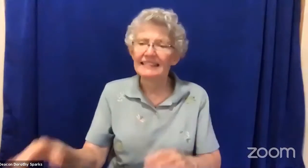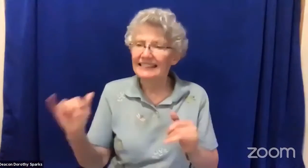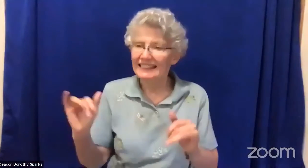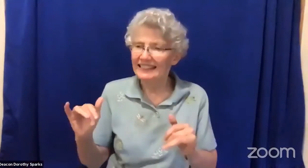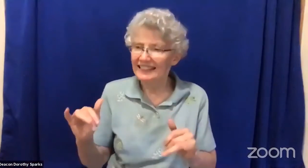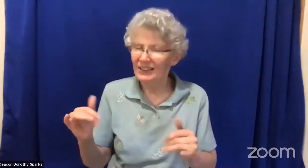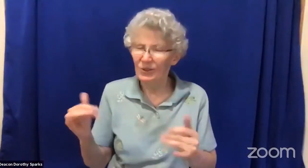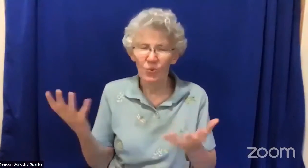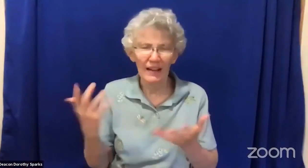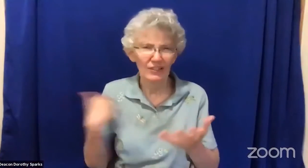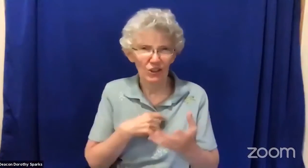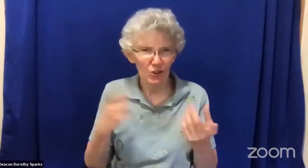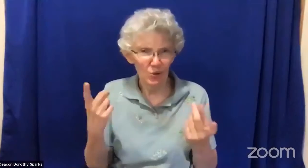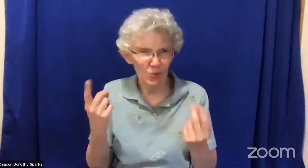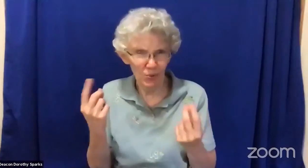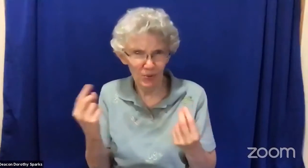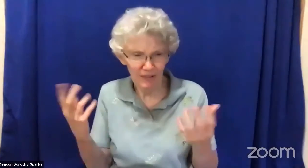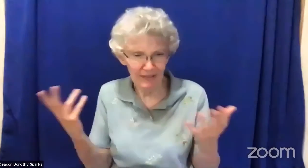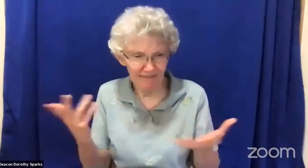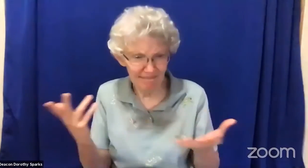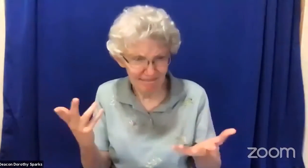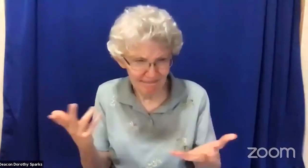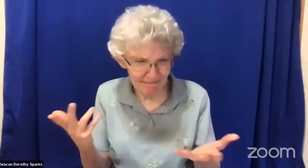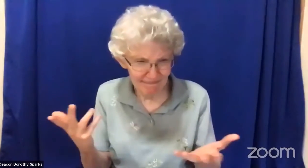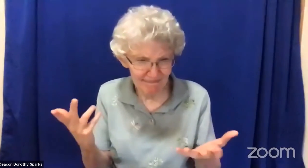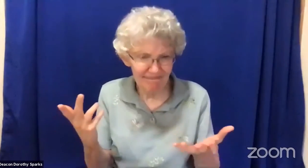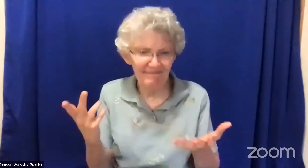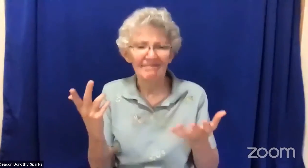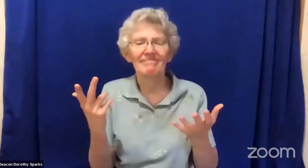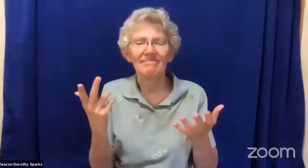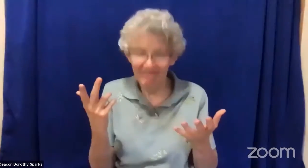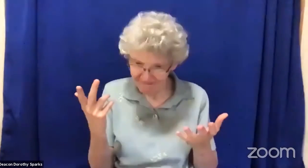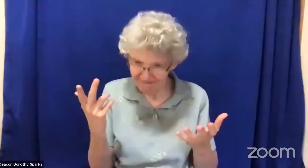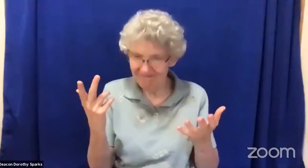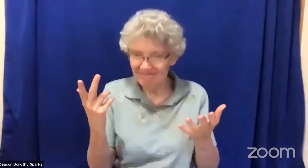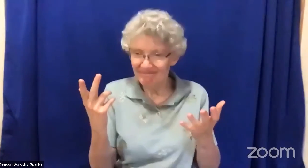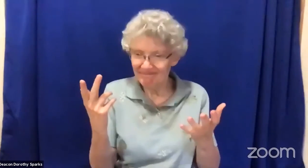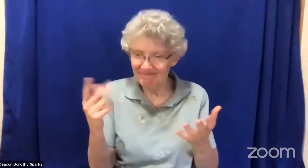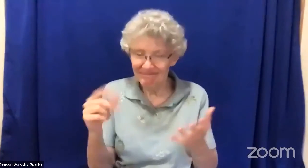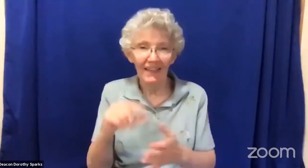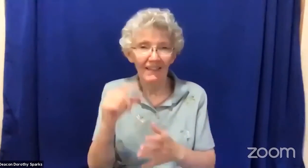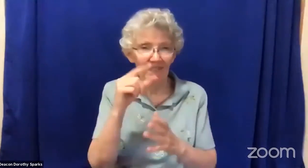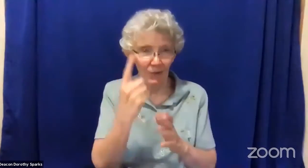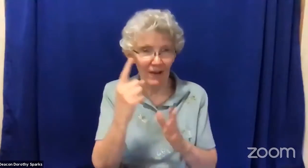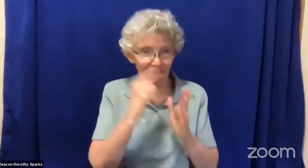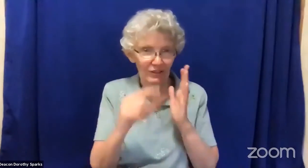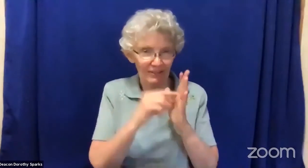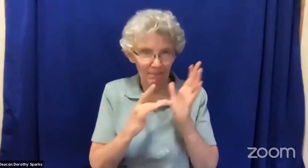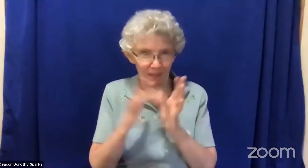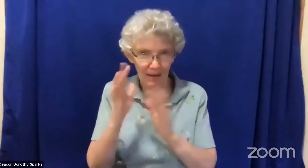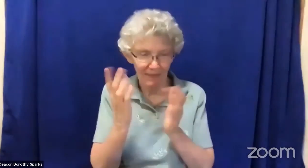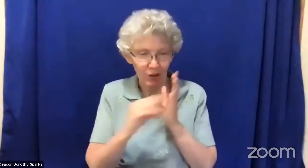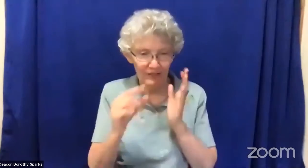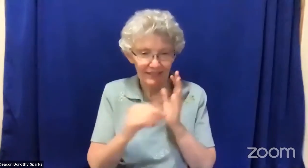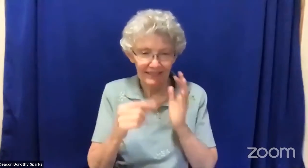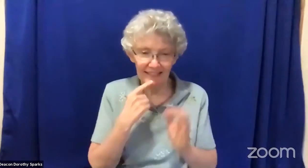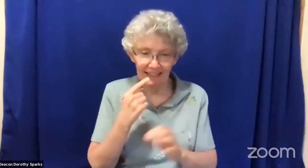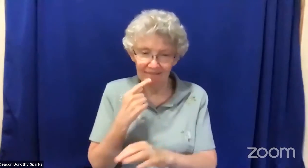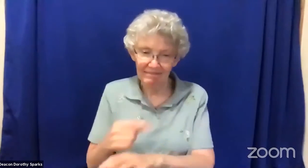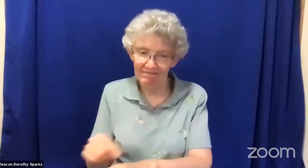and fear so what can we do how can we be a part of